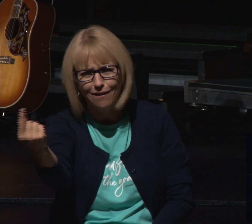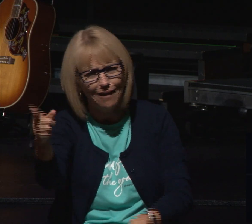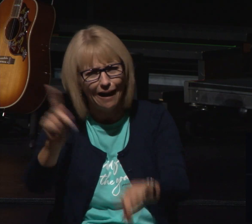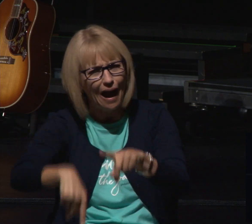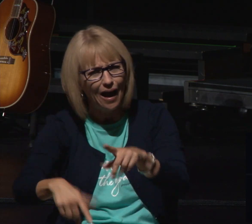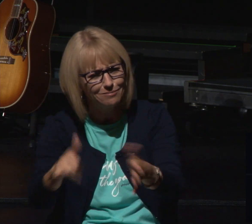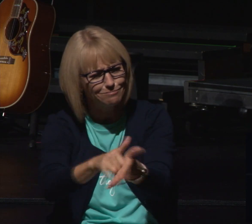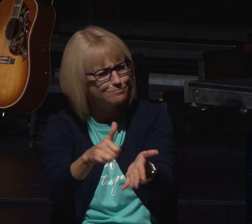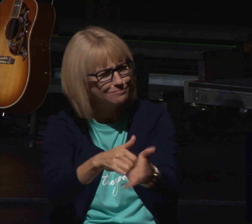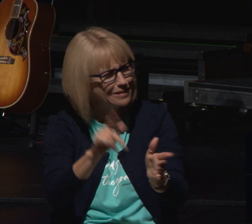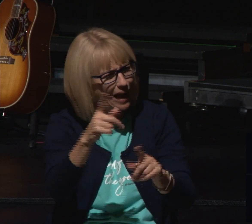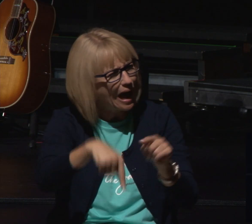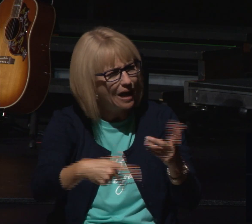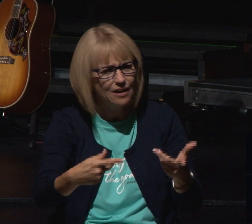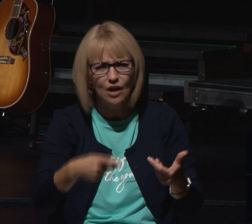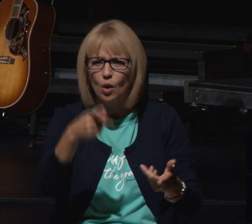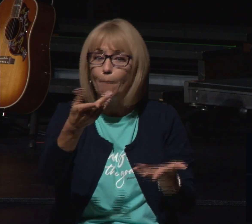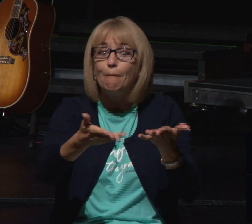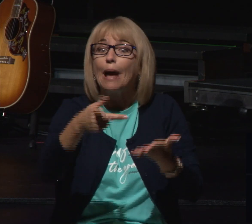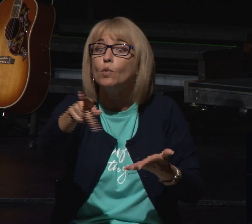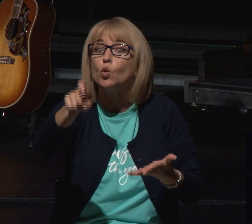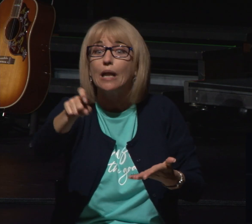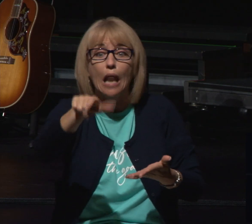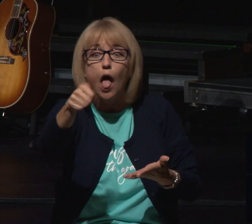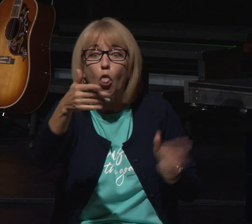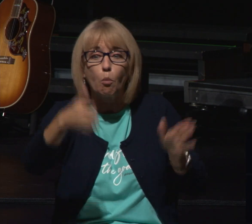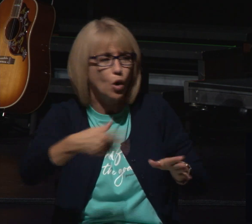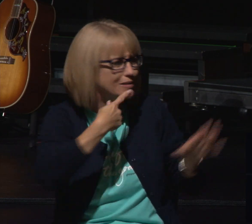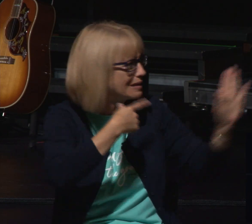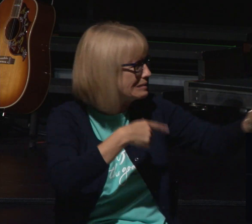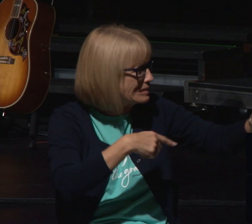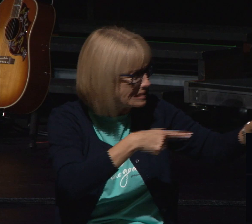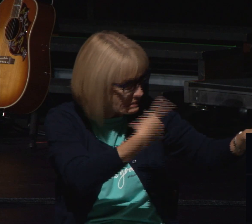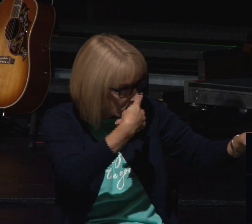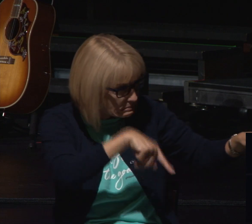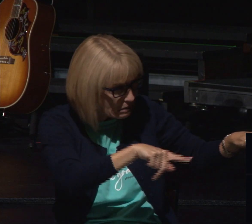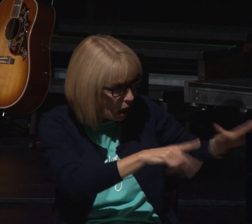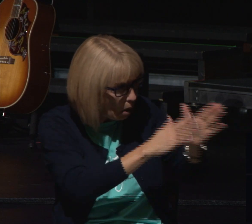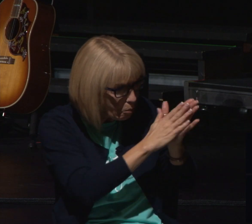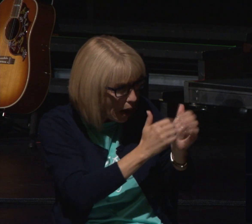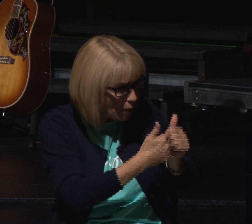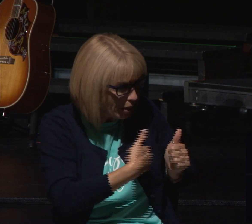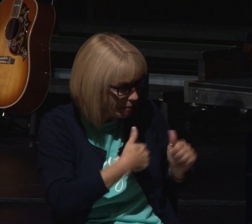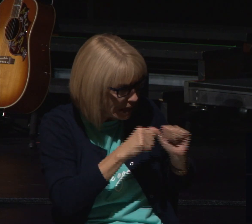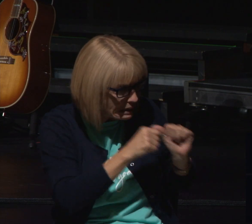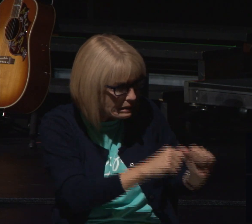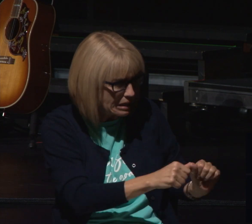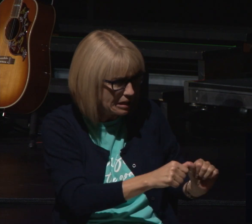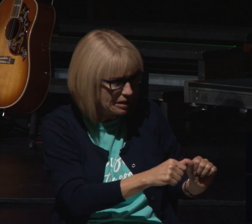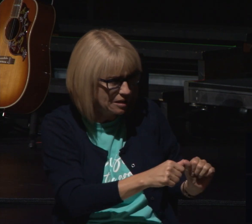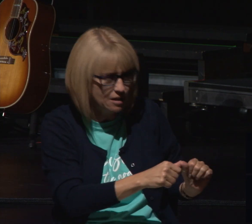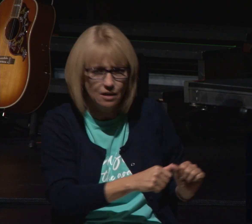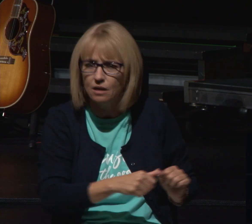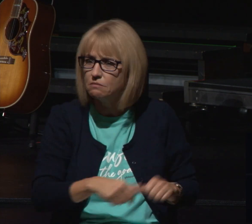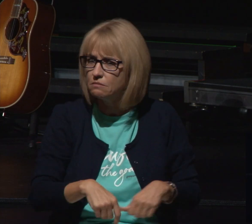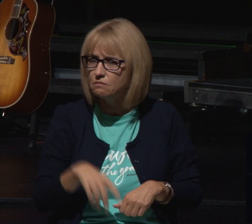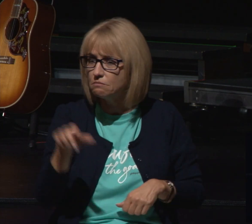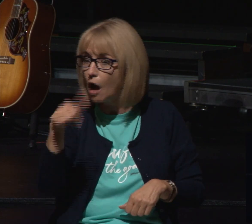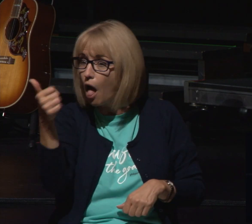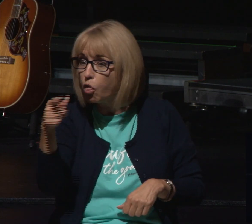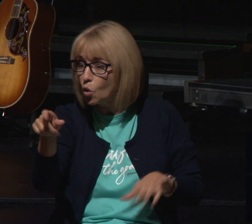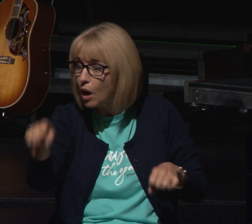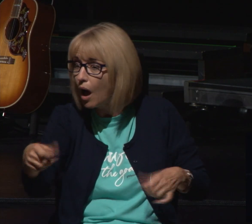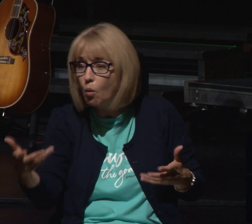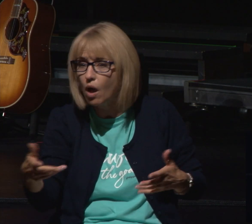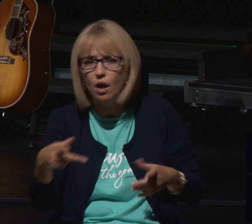to the person and say that you just trust say would you just pray over me and pray with me continually we go to people who give you wise counsel